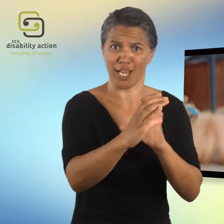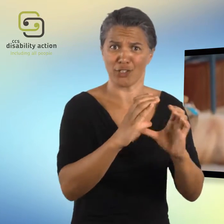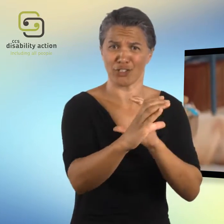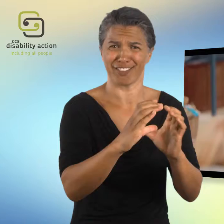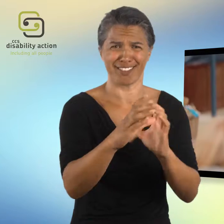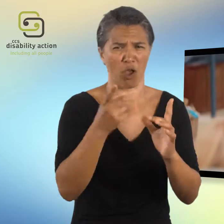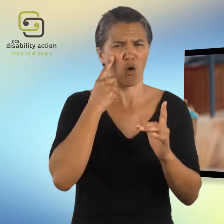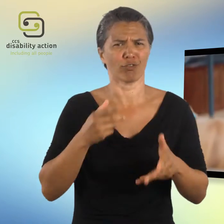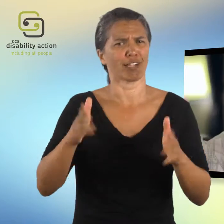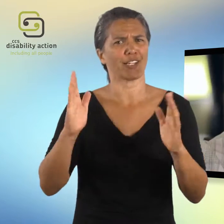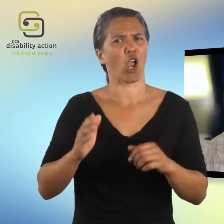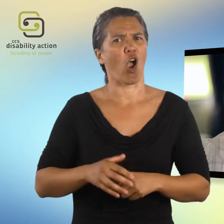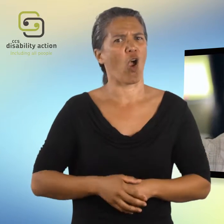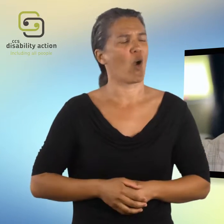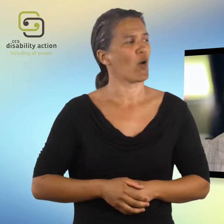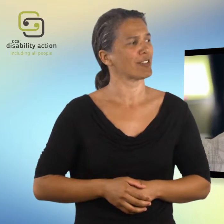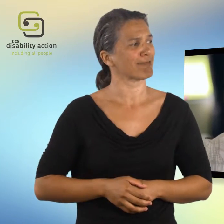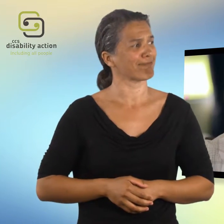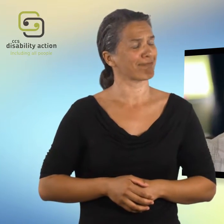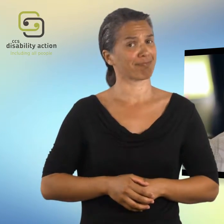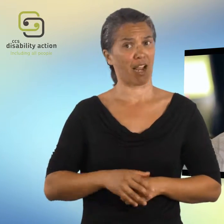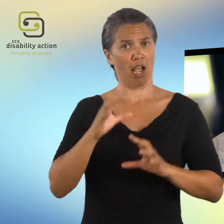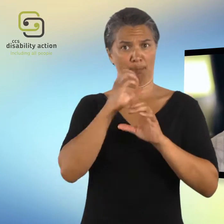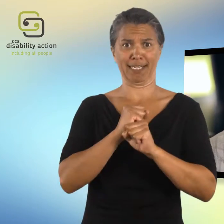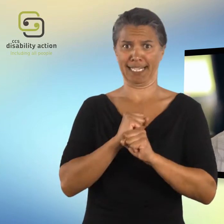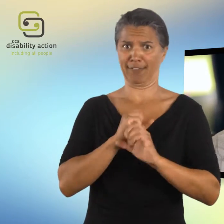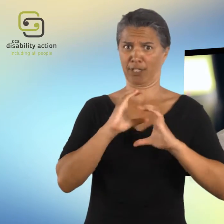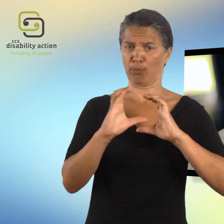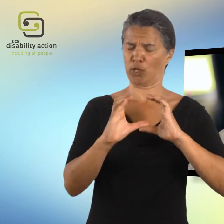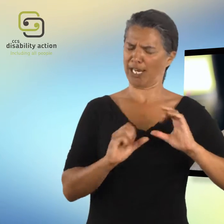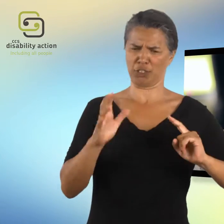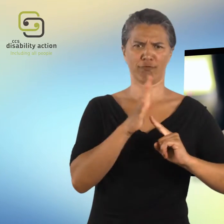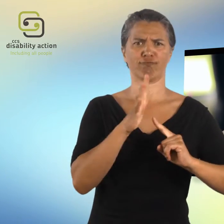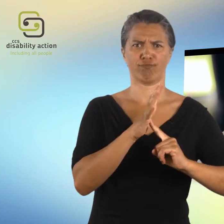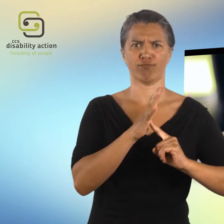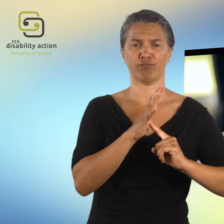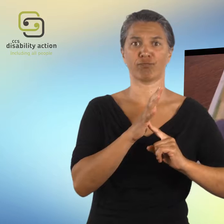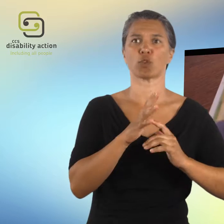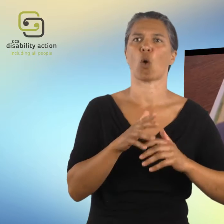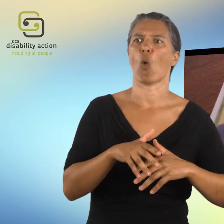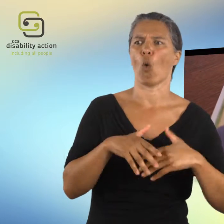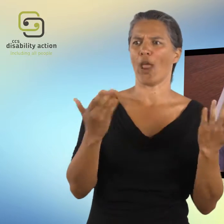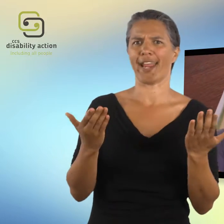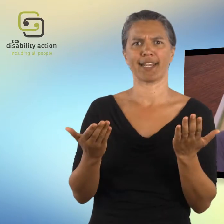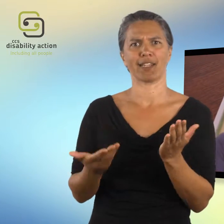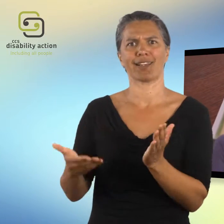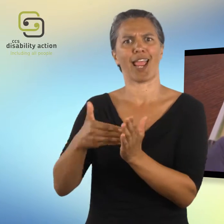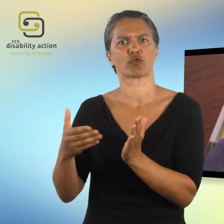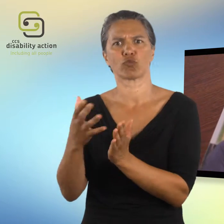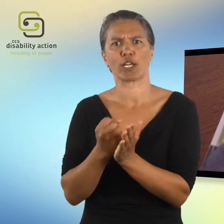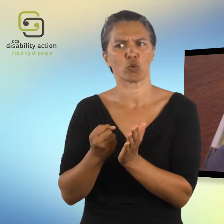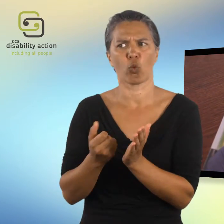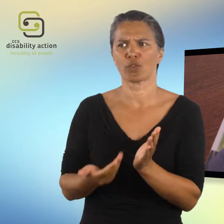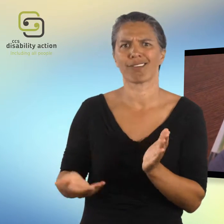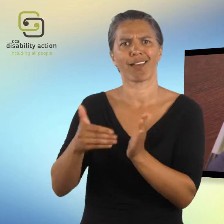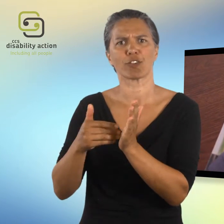so just give it a go. For me I believe communication is key, and so any extra resources